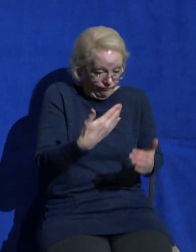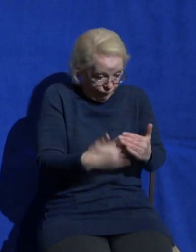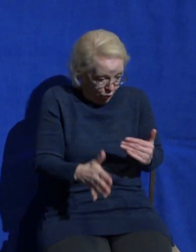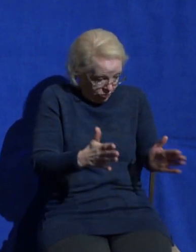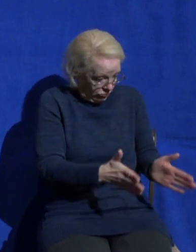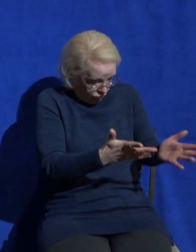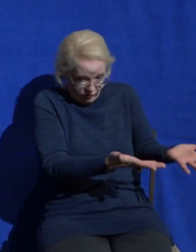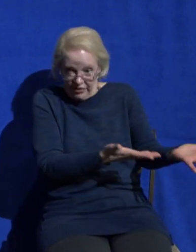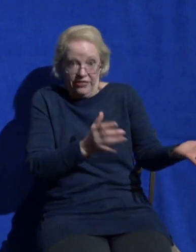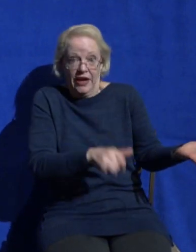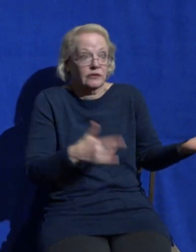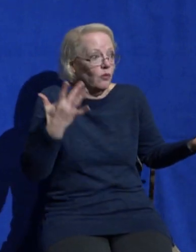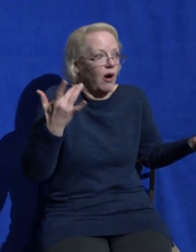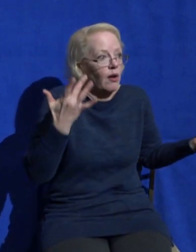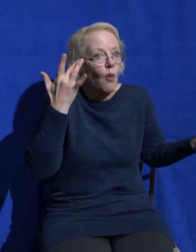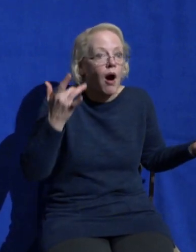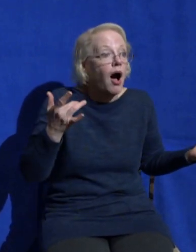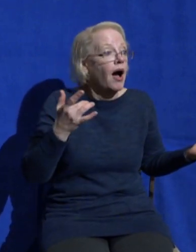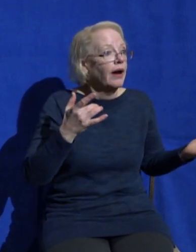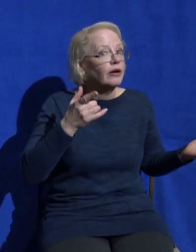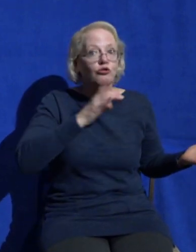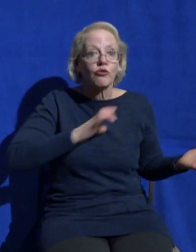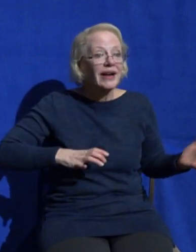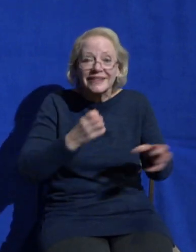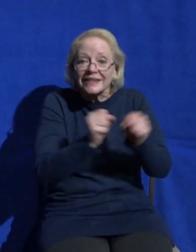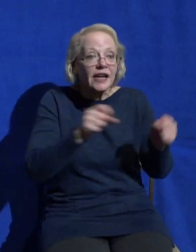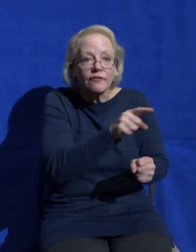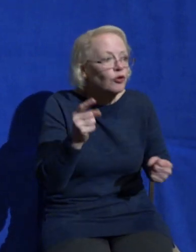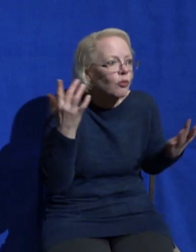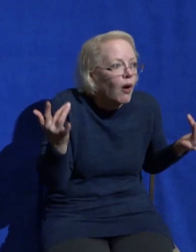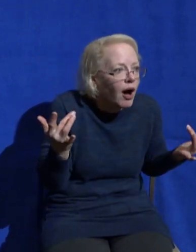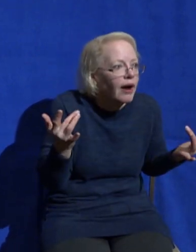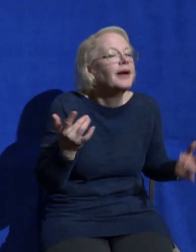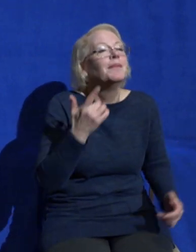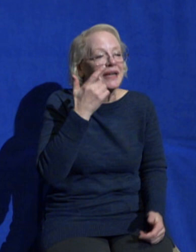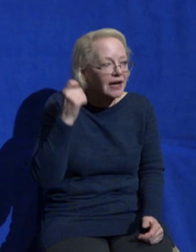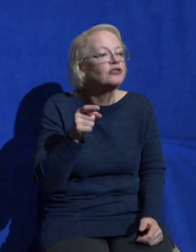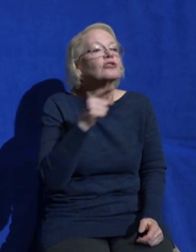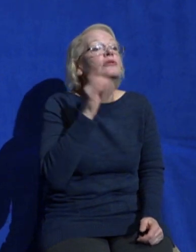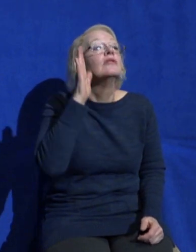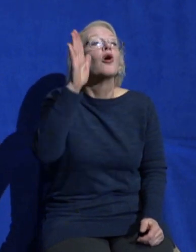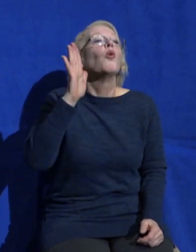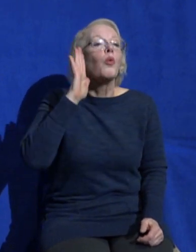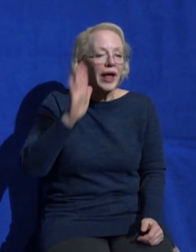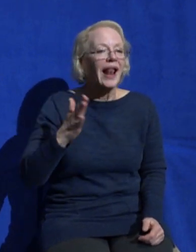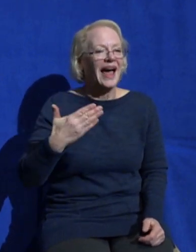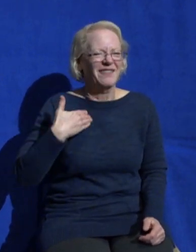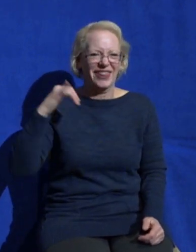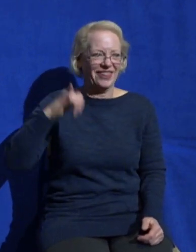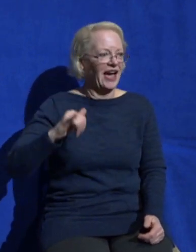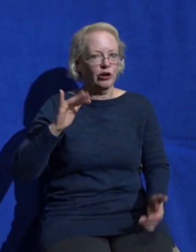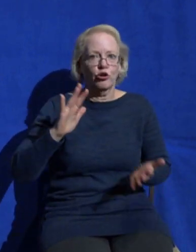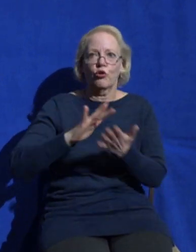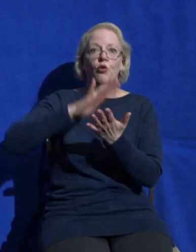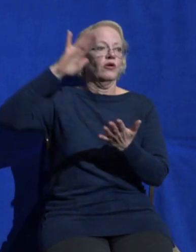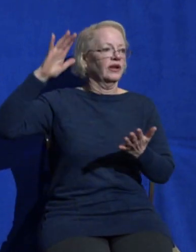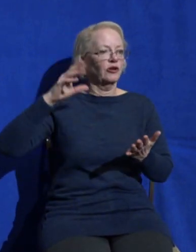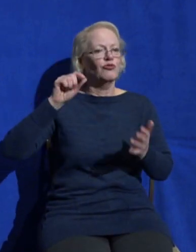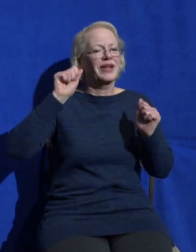if you're in Christ it's the reason you will one day be glorified so that you can enjoy intimacy with God